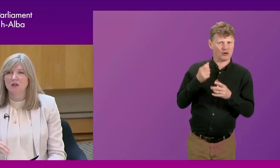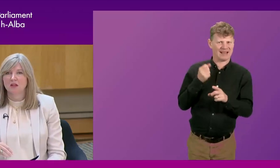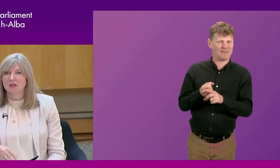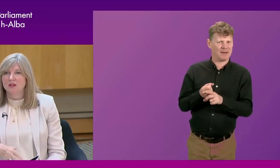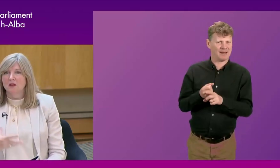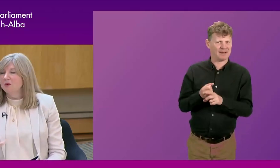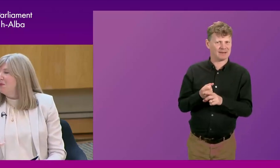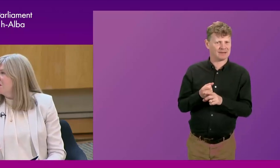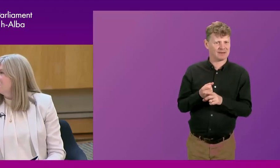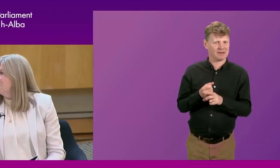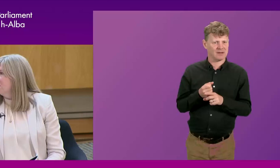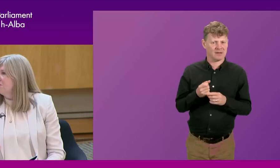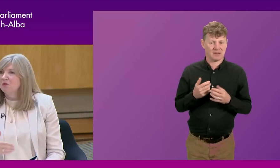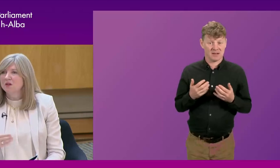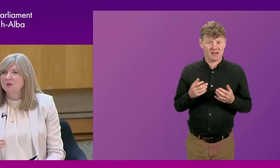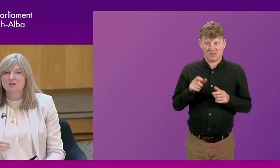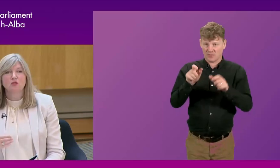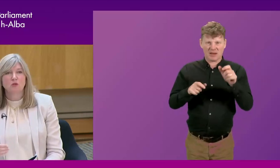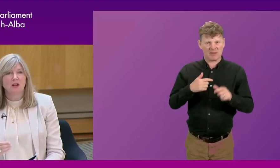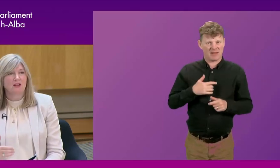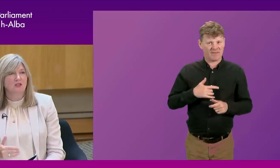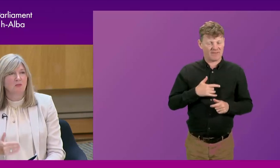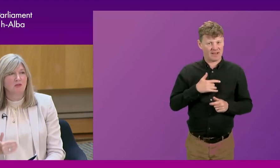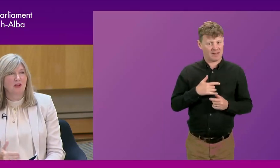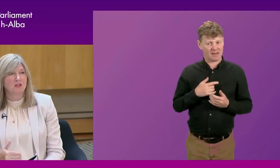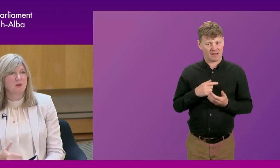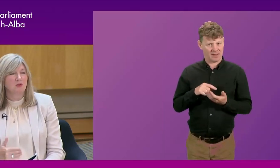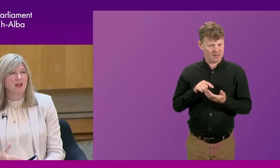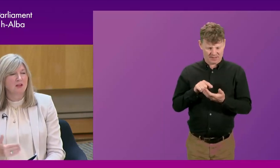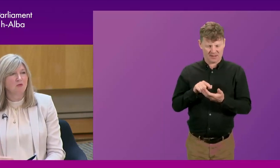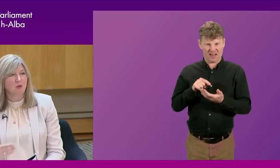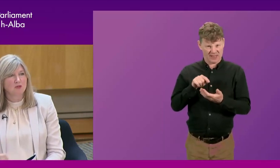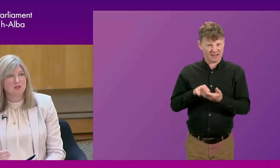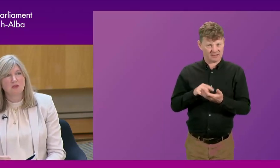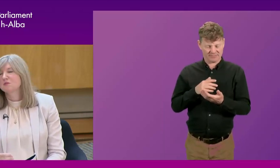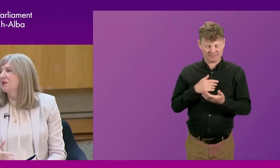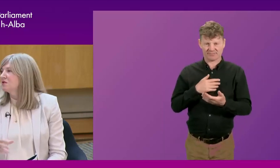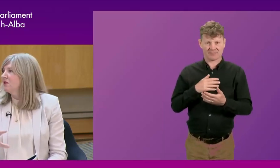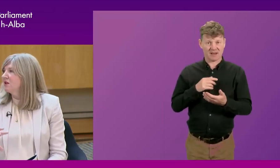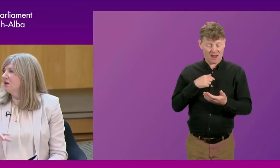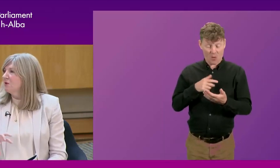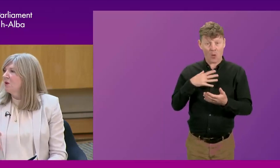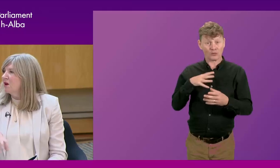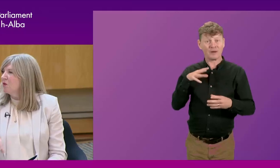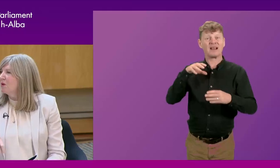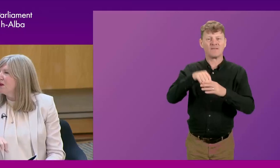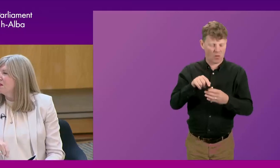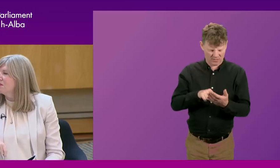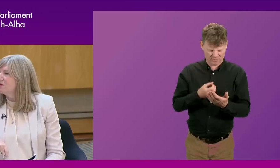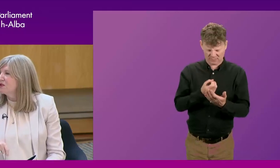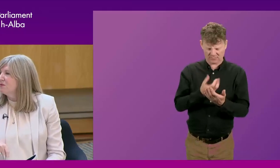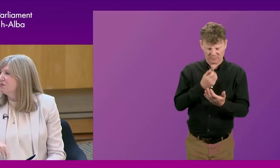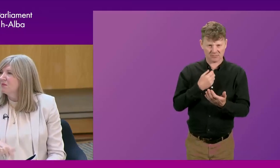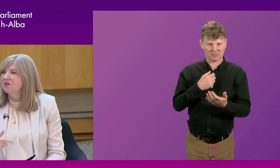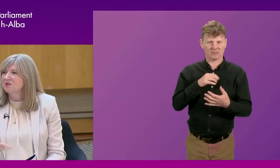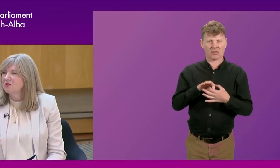feel, I mean, personally, you know, it can be a tool that actually prevents people getting involved in the first place. So I think we are operating in